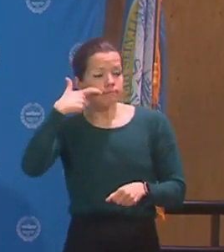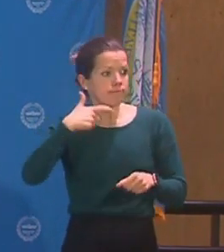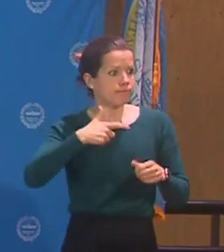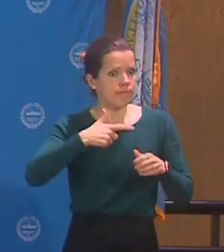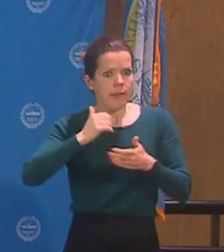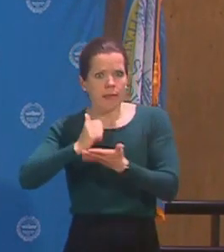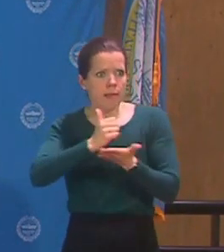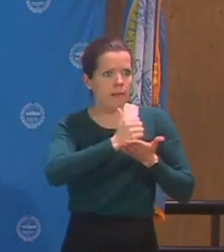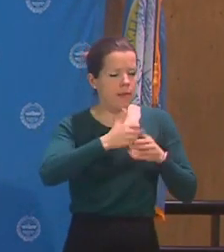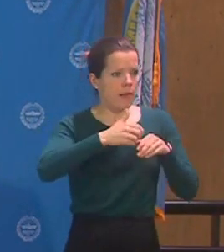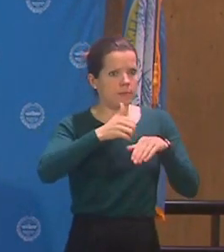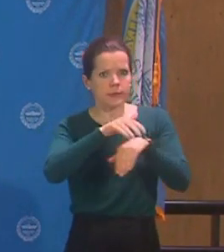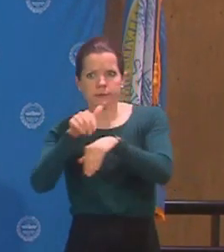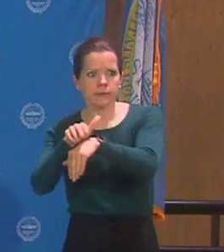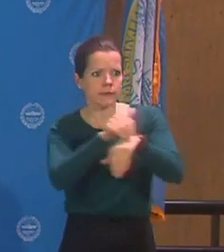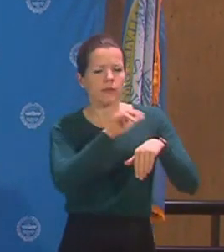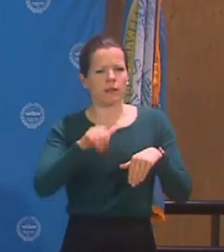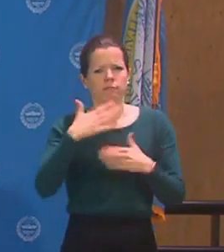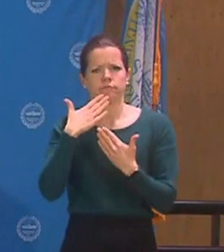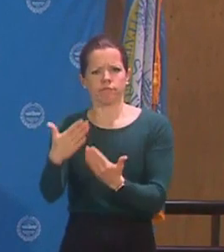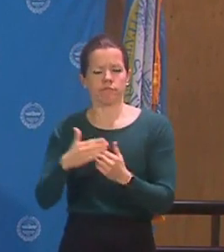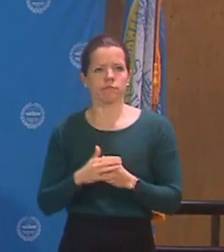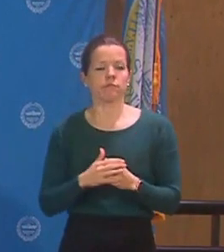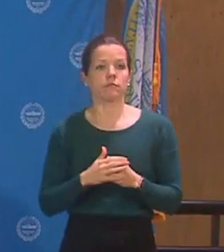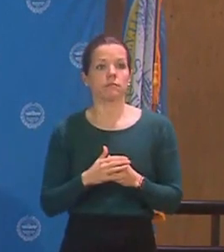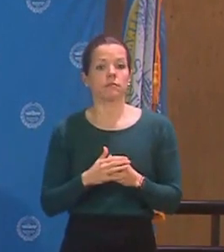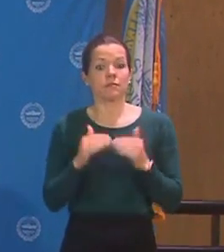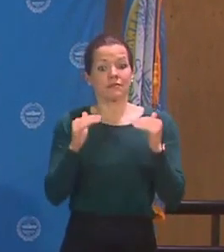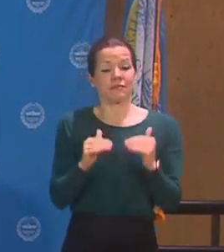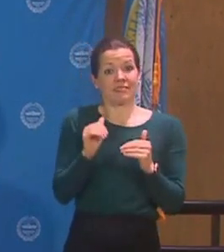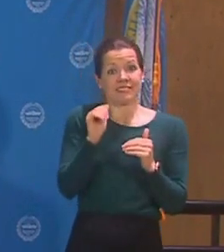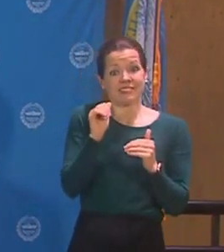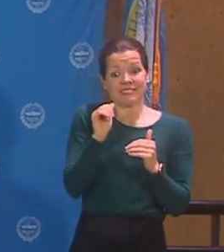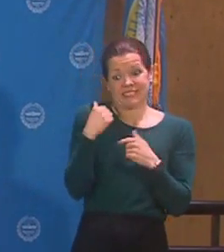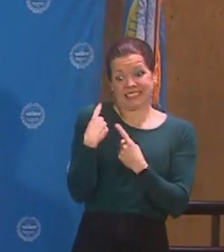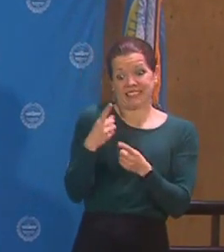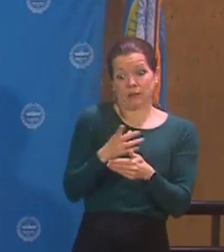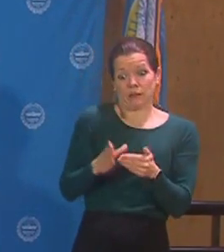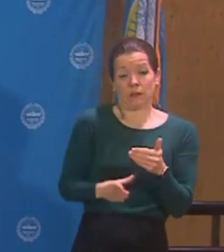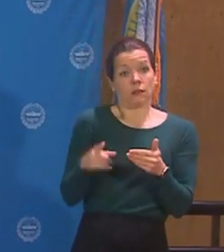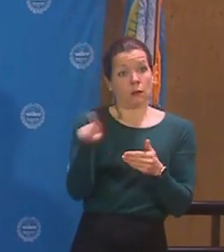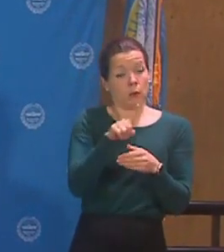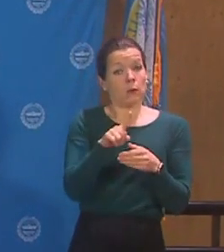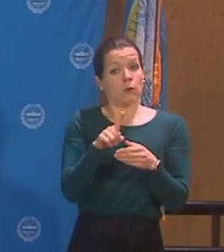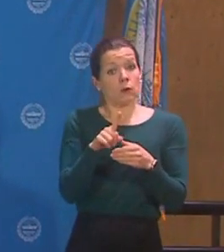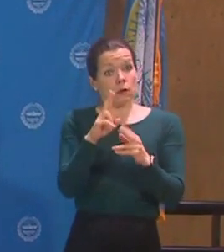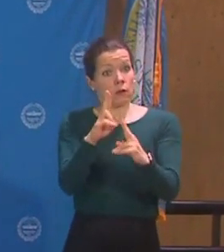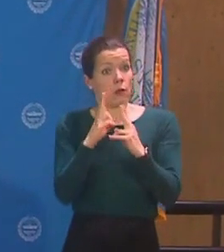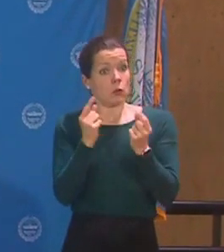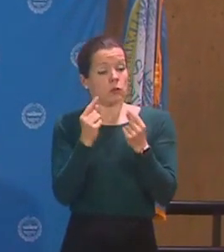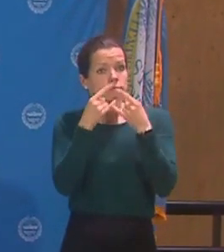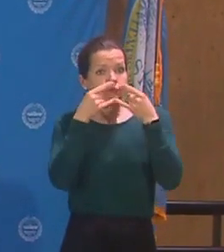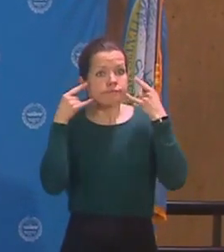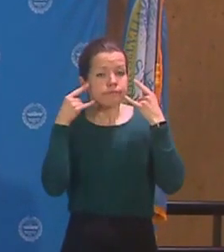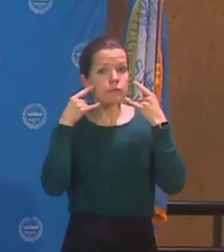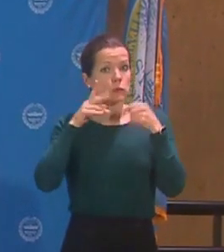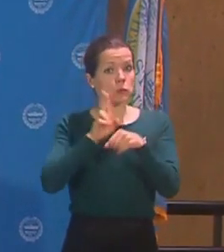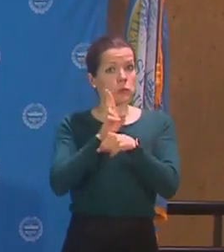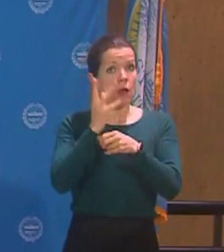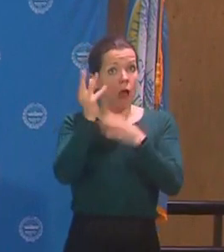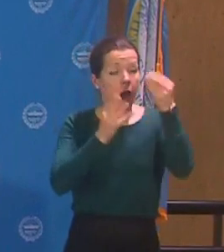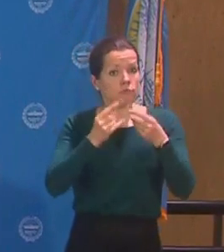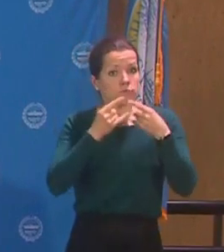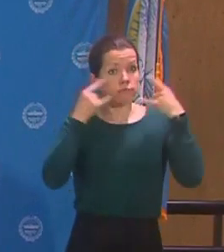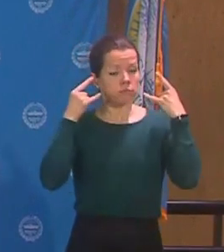and who wore a face mask covering yesterday and over the holiday weekend and every day, quite honestly. I want you to know that these are